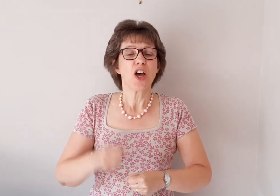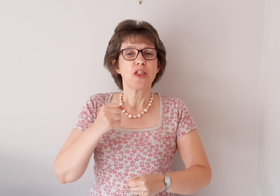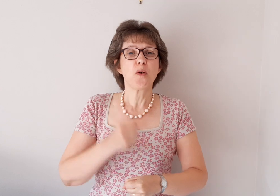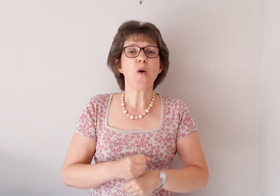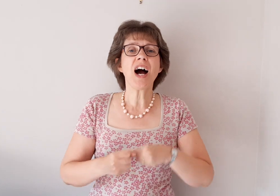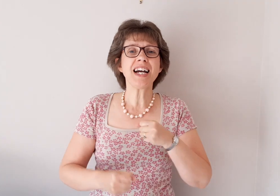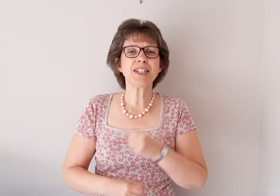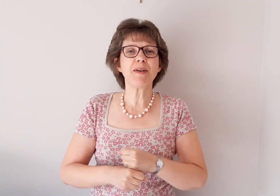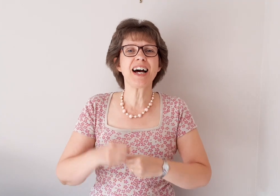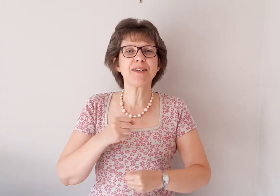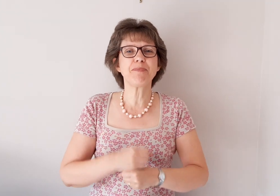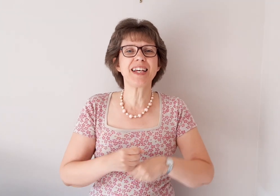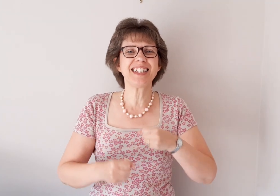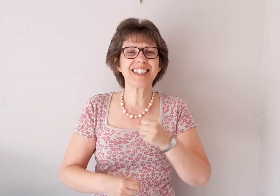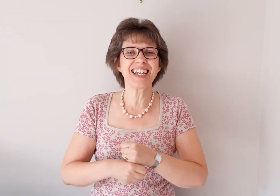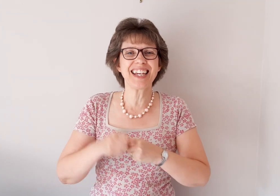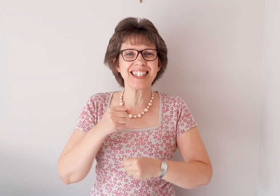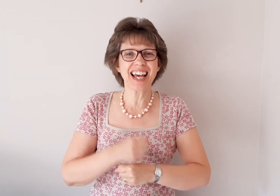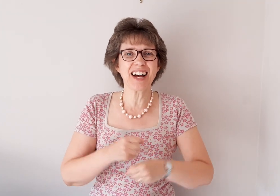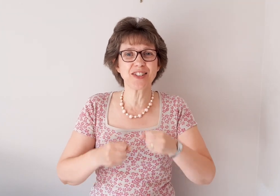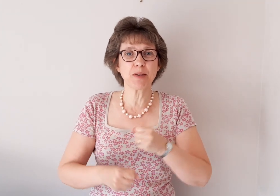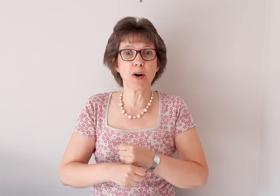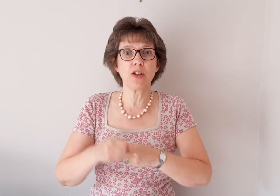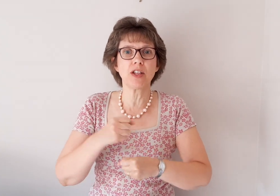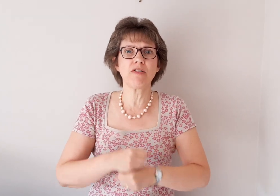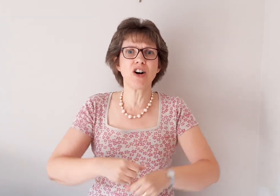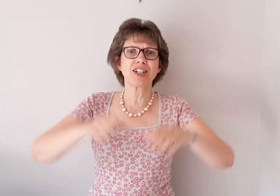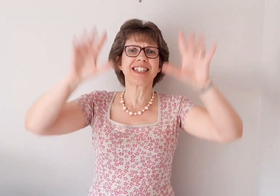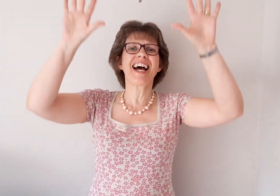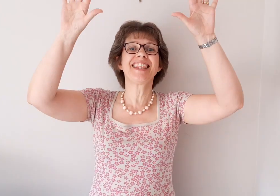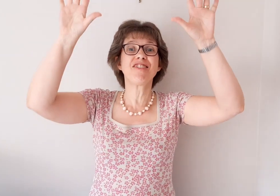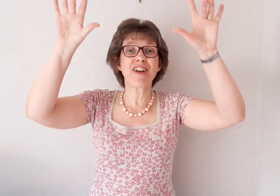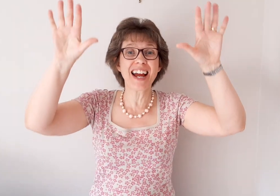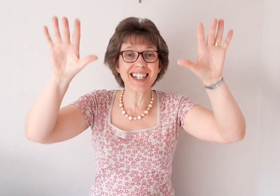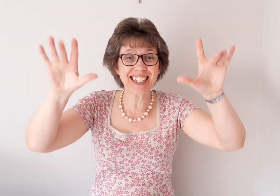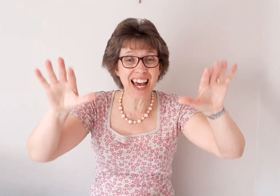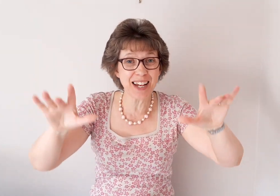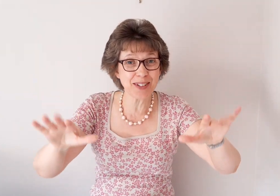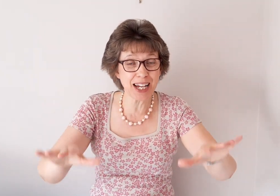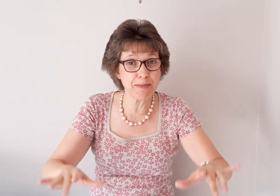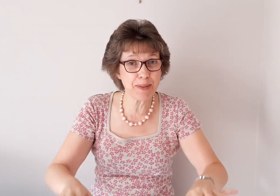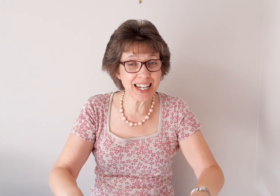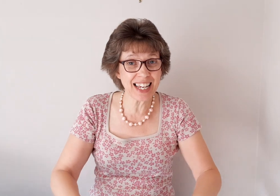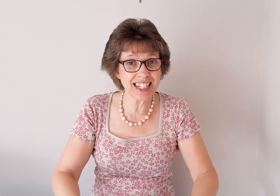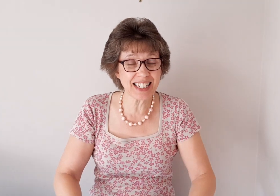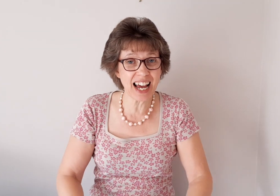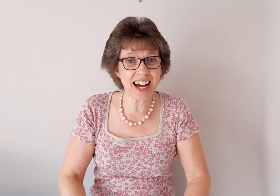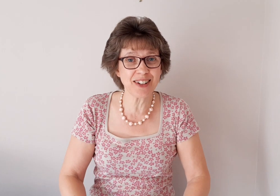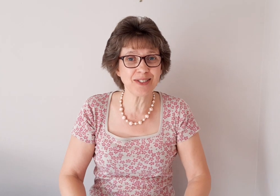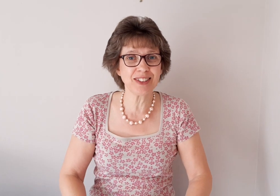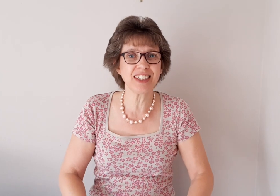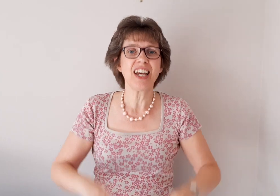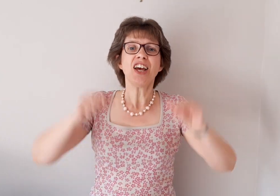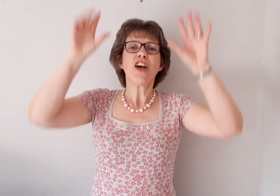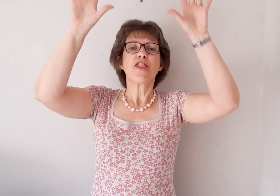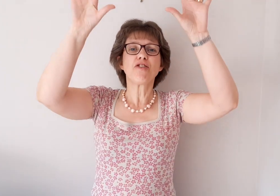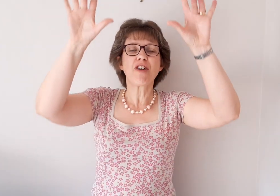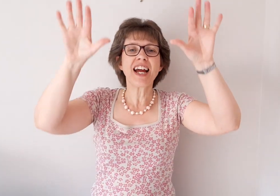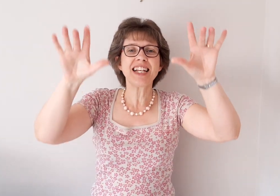The wise man built his house upon the rocks and the rain came tumbling down. The rain